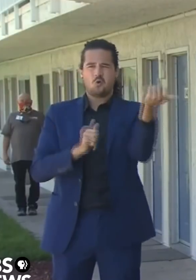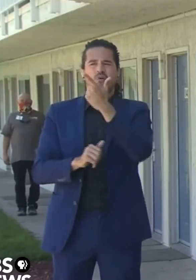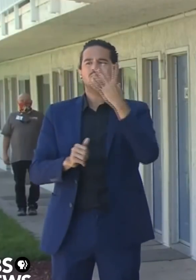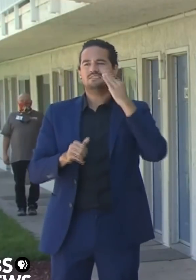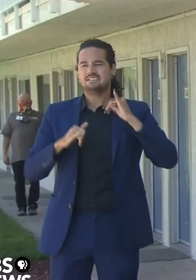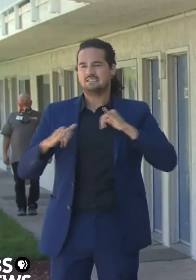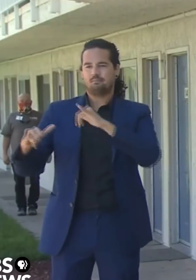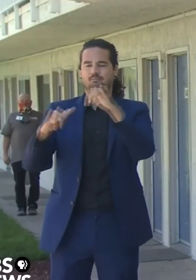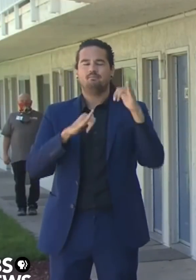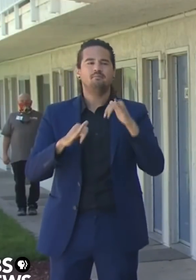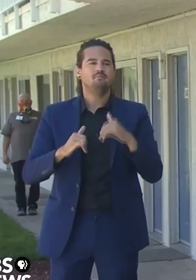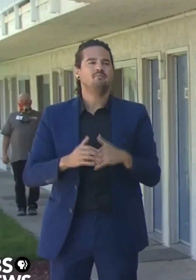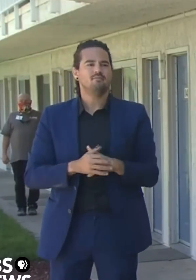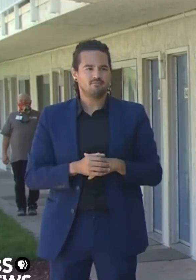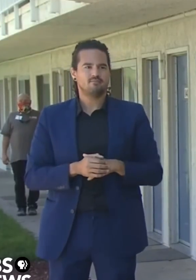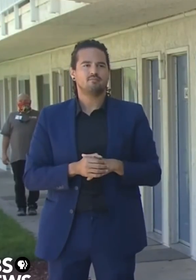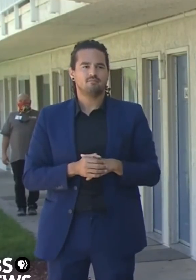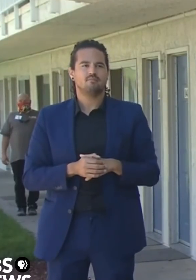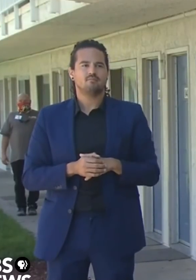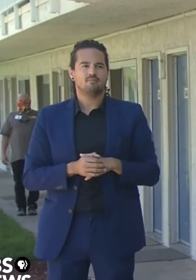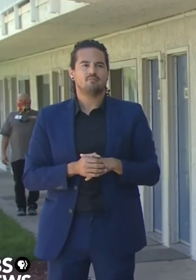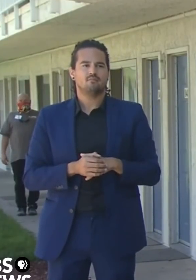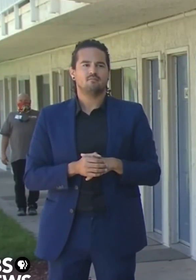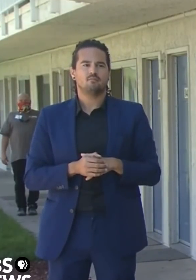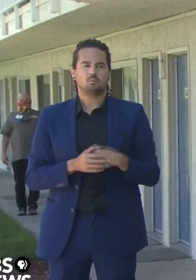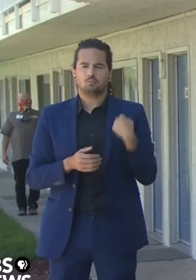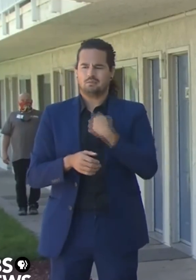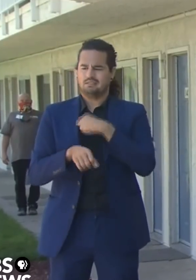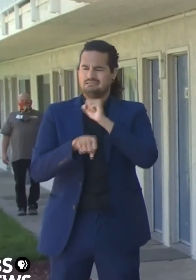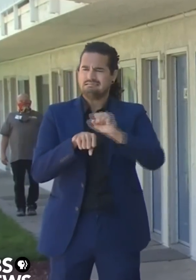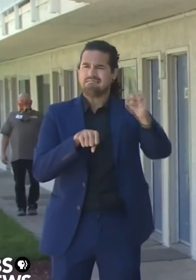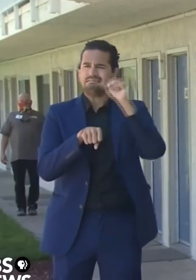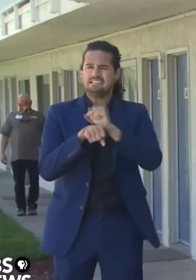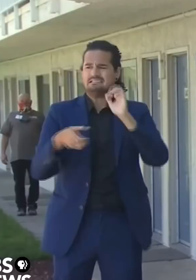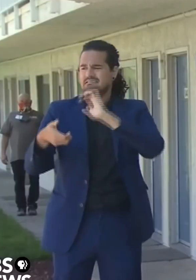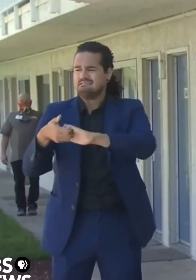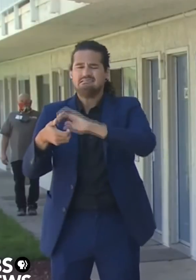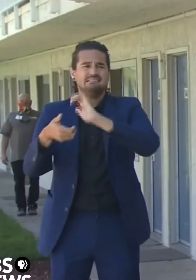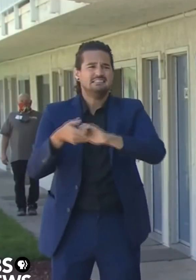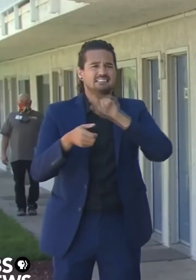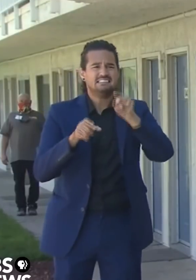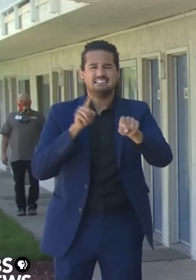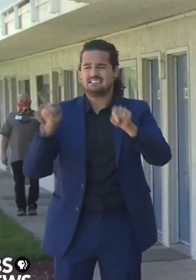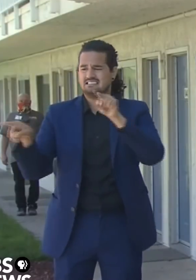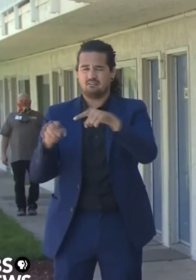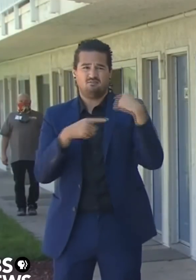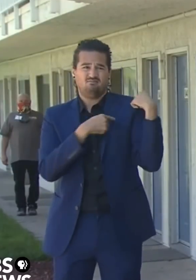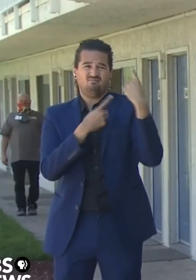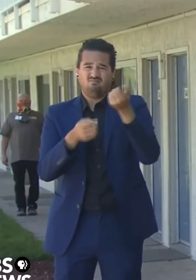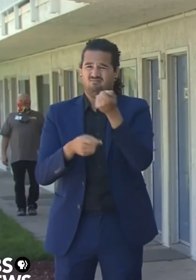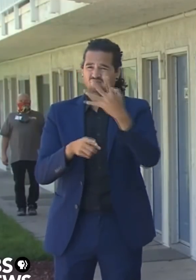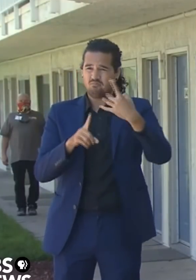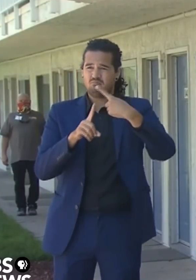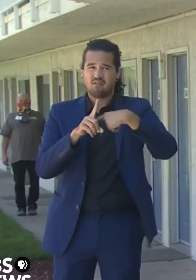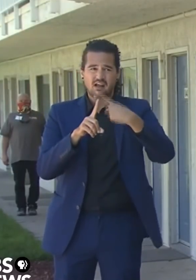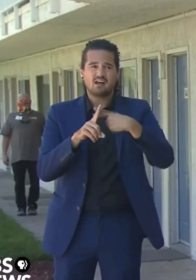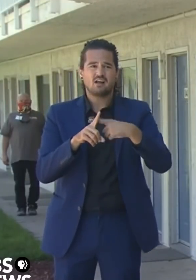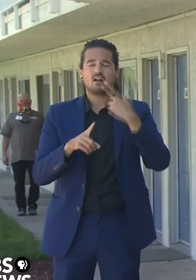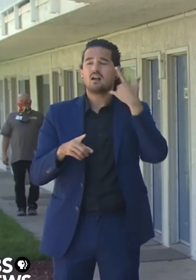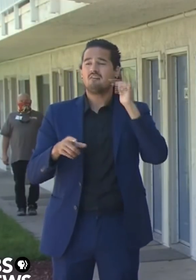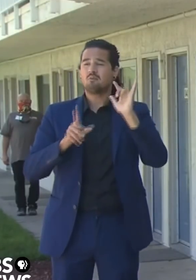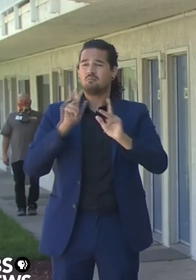last number of months through this crisis to again, focus with intention on the needs of our most vulnerable